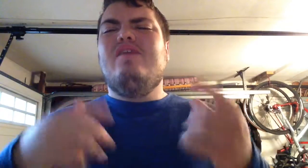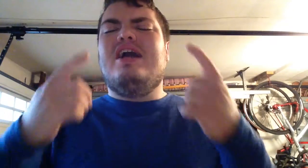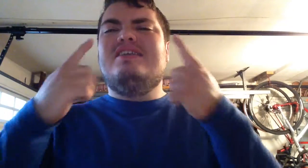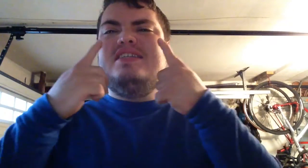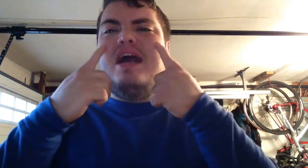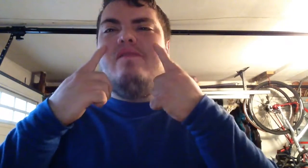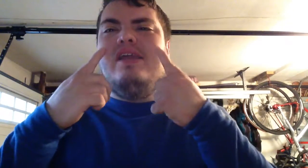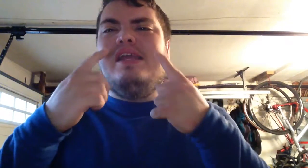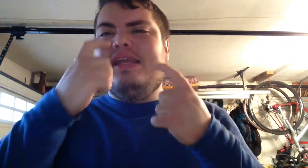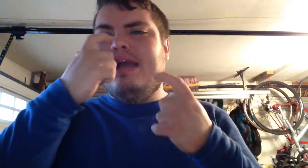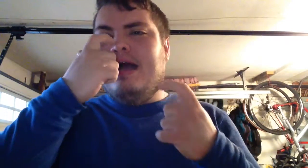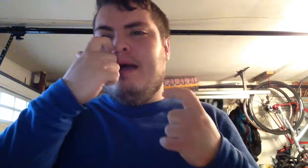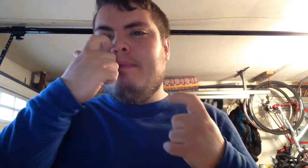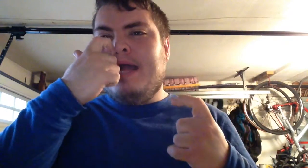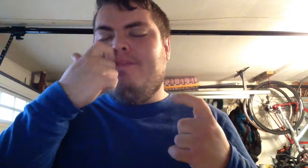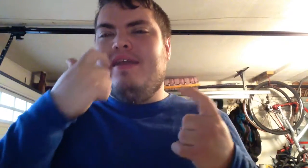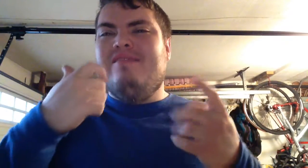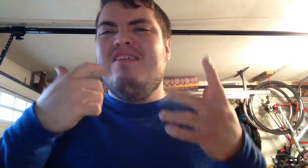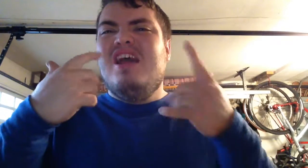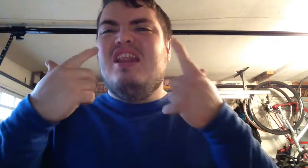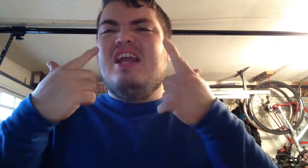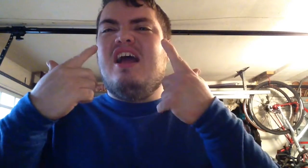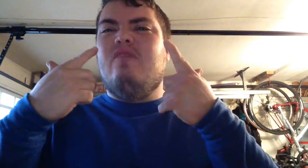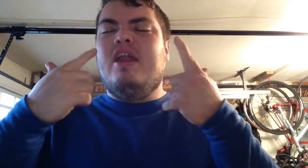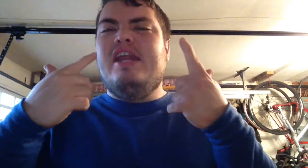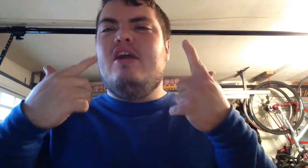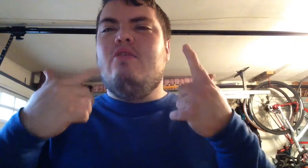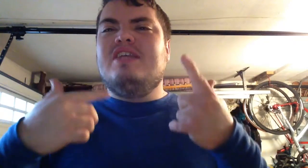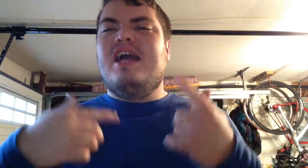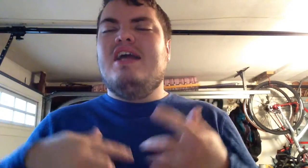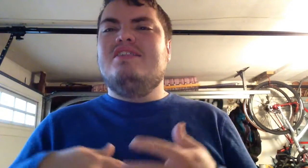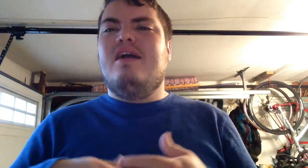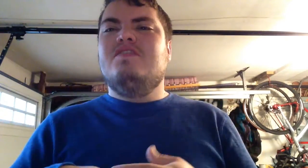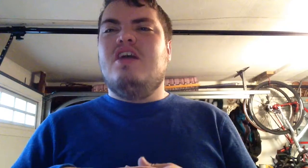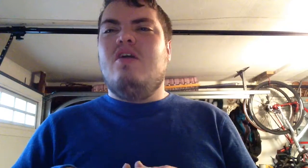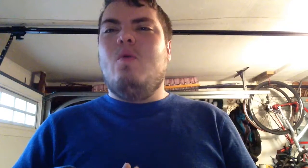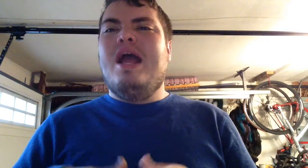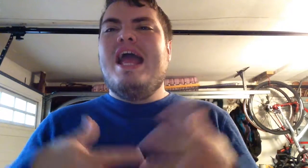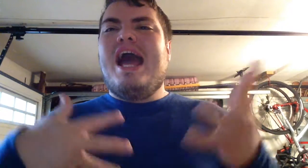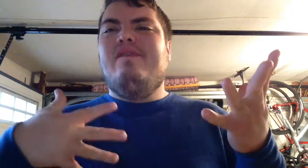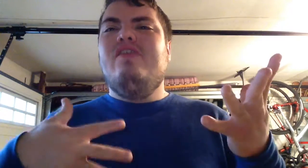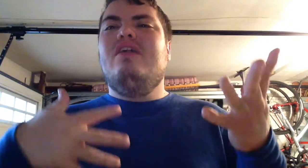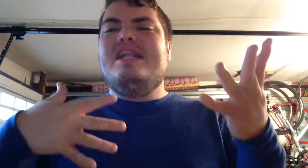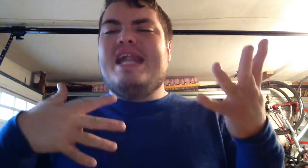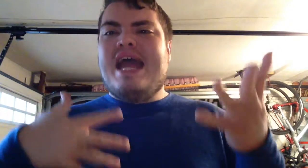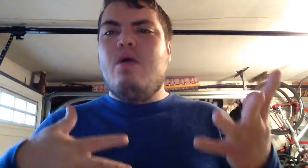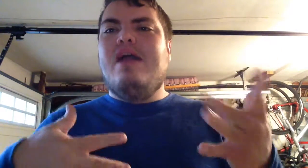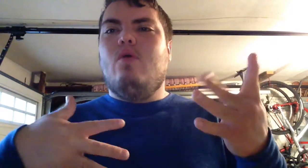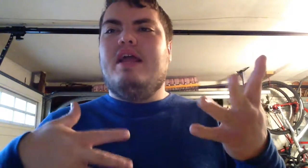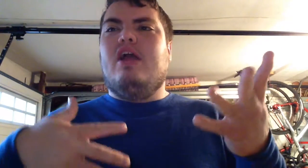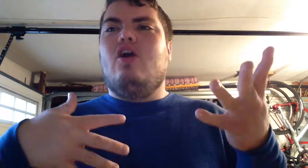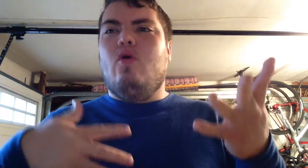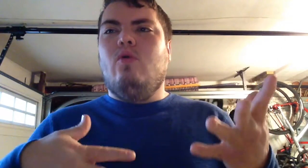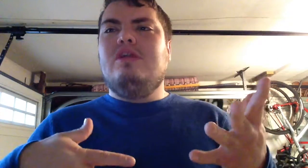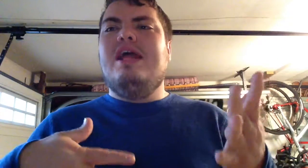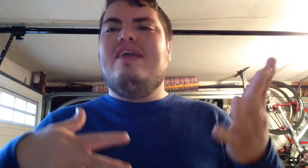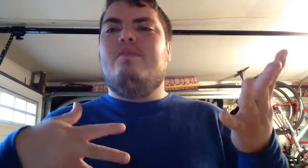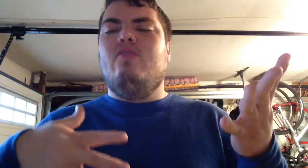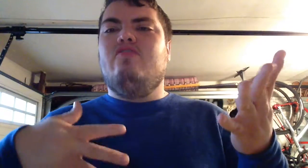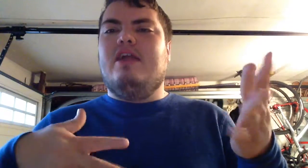stuffy, kind of like a runny nose, that kind of stuff. So, I feel like now I have more like a cold as opposed to like